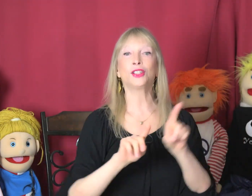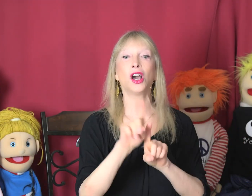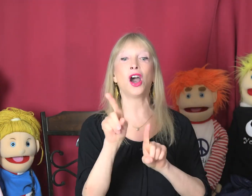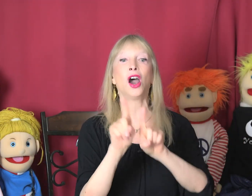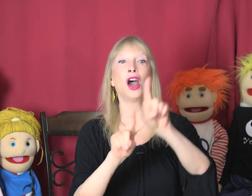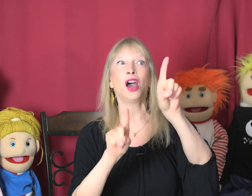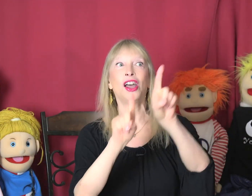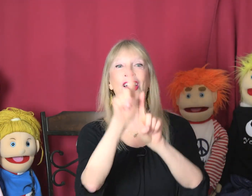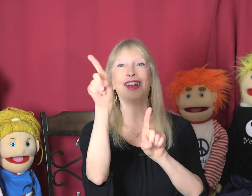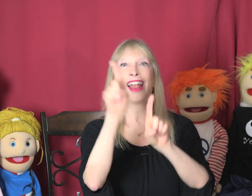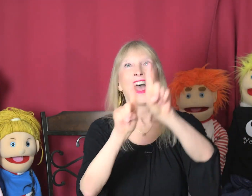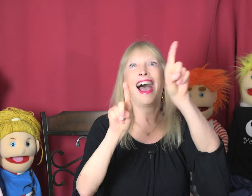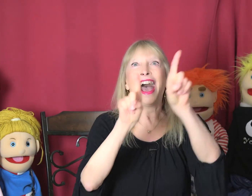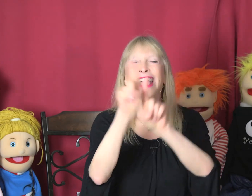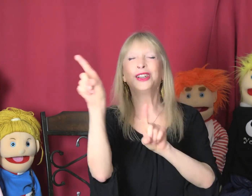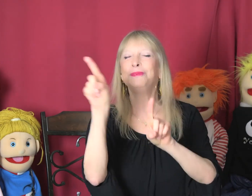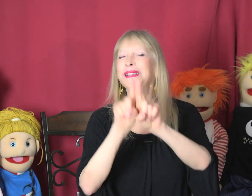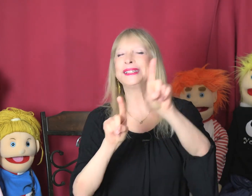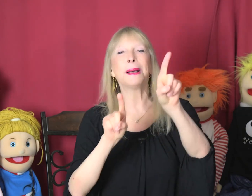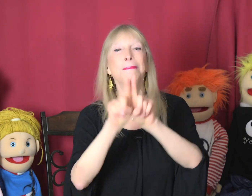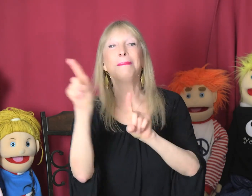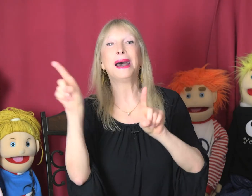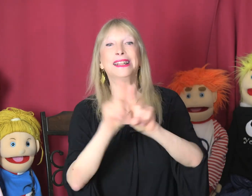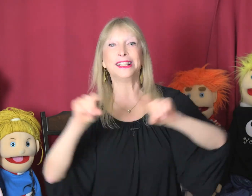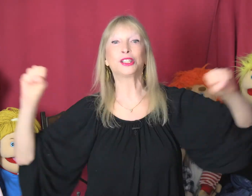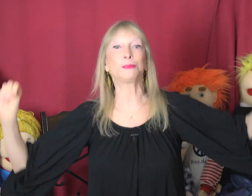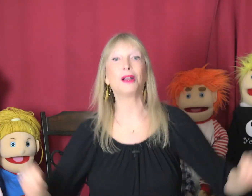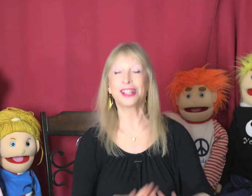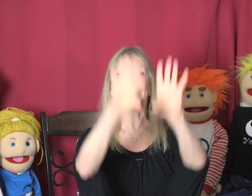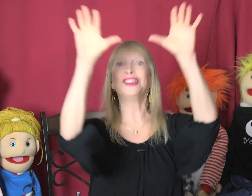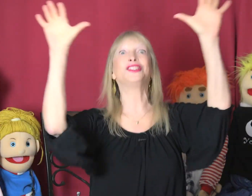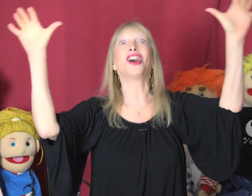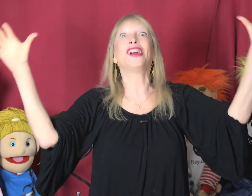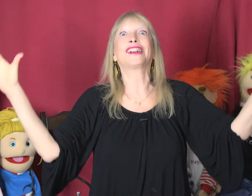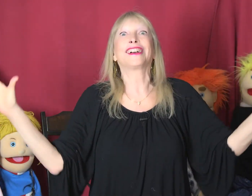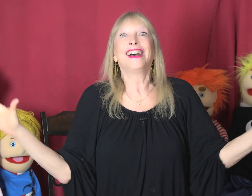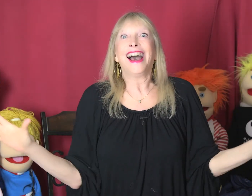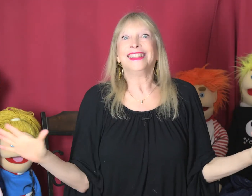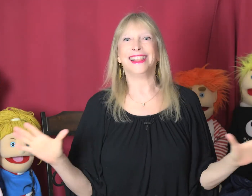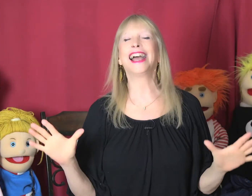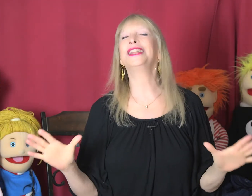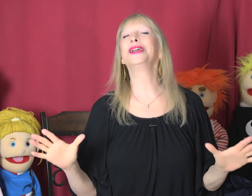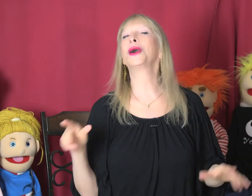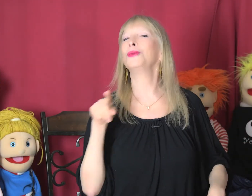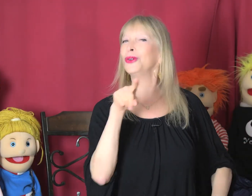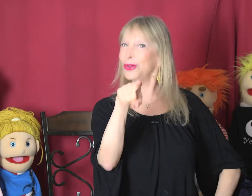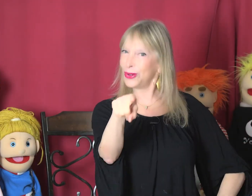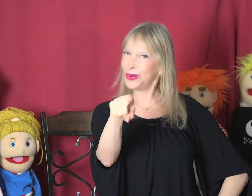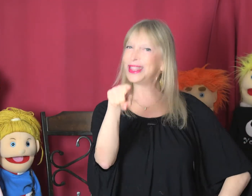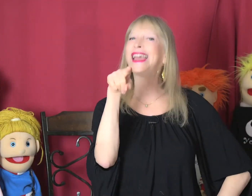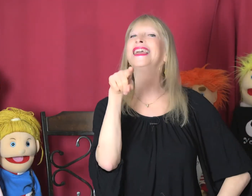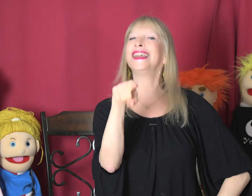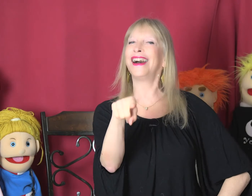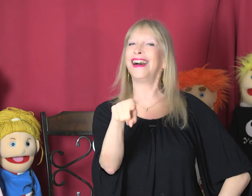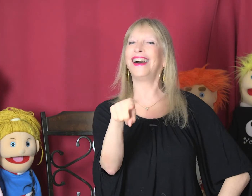star. I can be somebody's spark in the dark. Lighting up who they are.